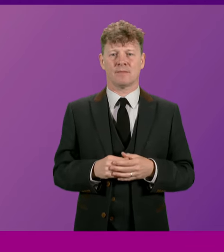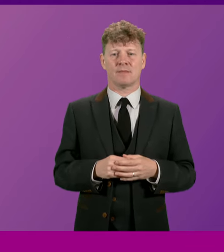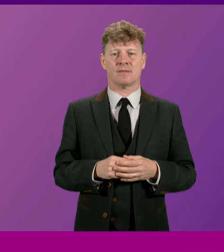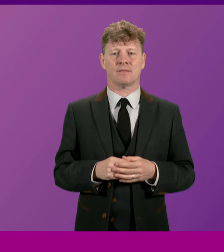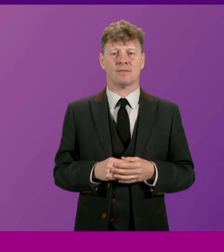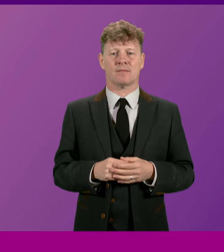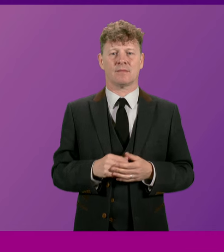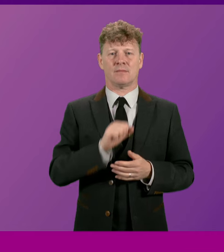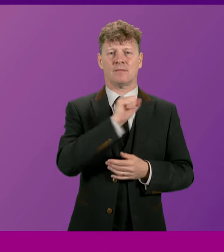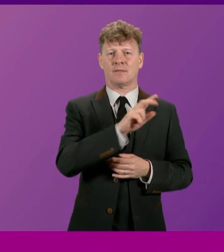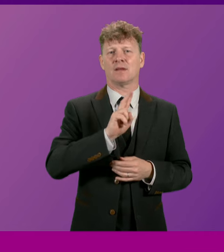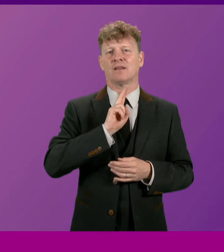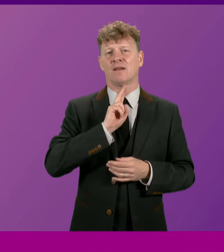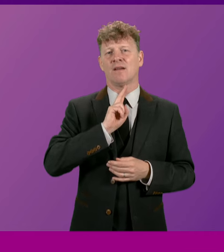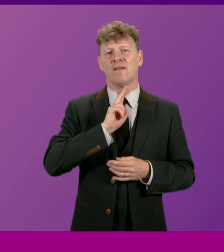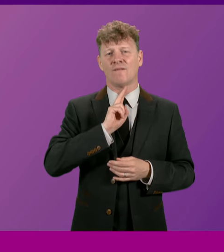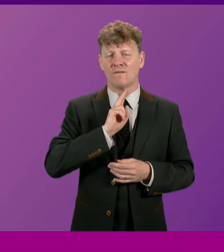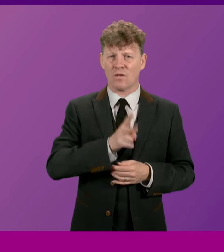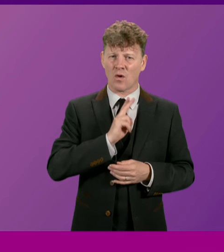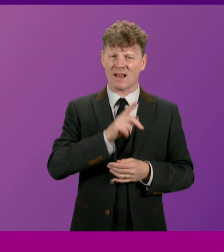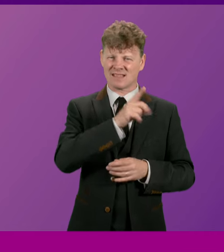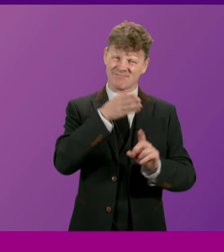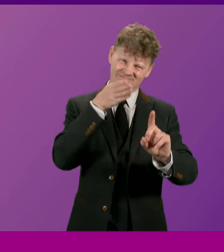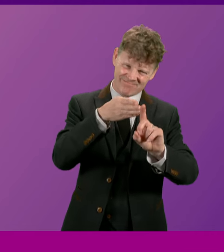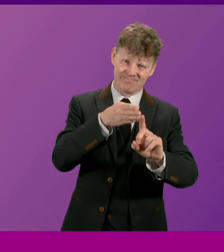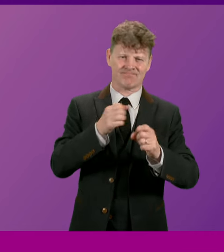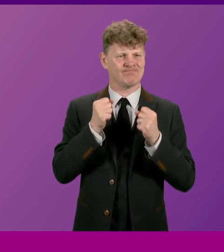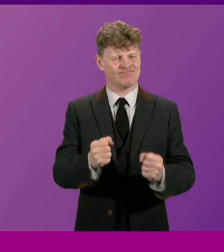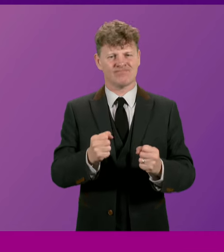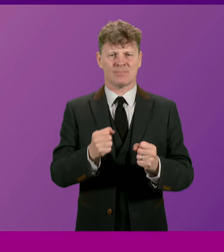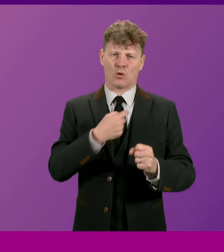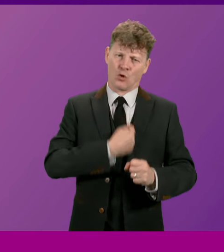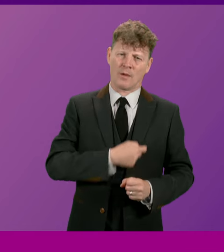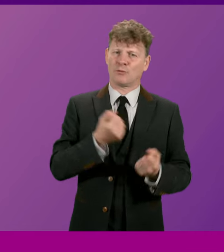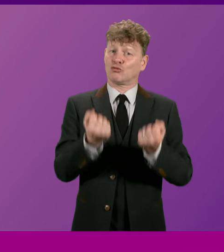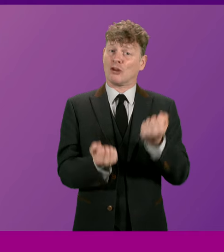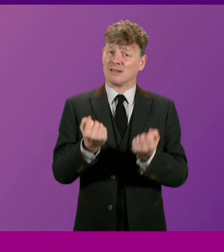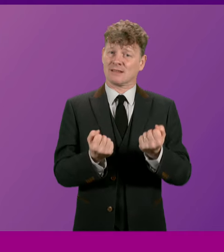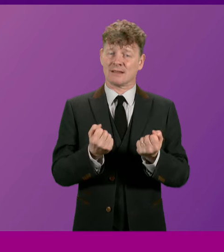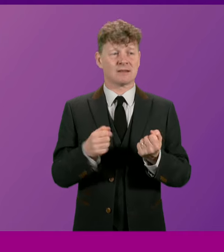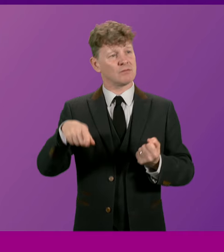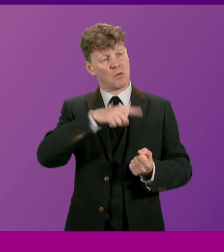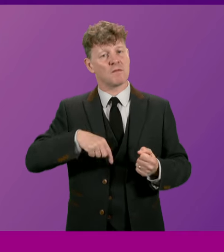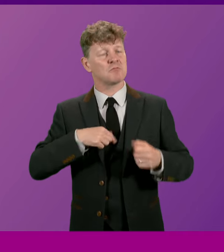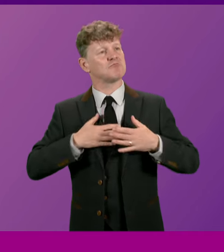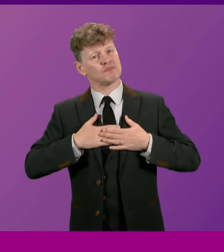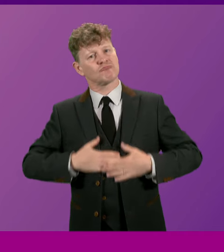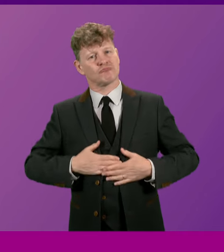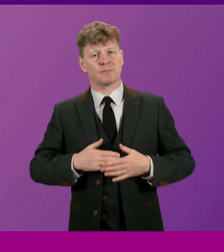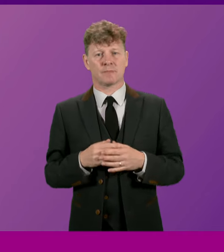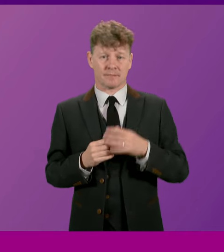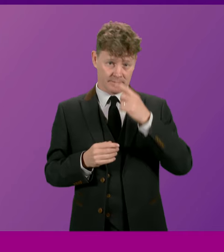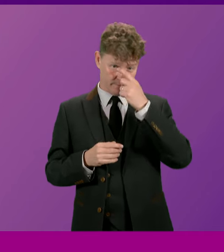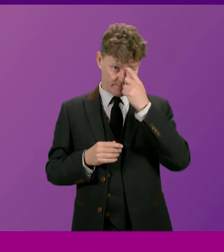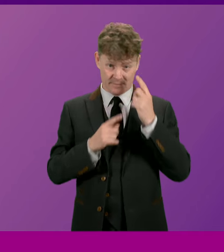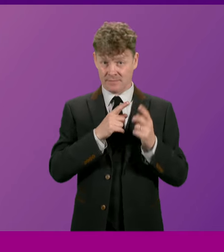wisdom, and unwavering commitment to justice reassured us all, even in the most challenging of times. And he leaves